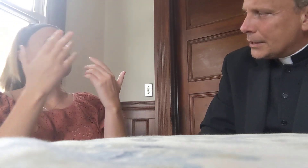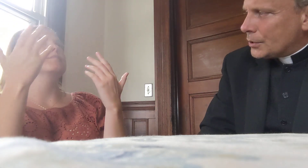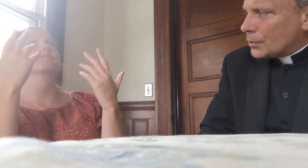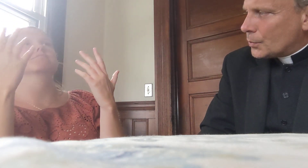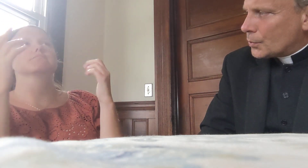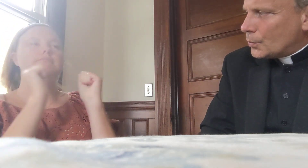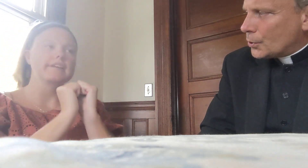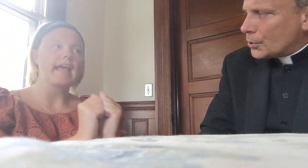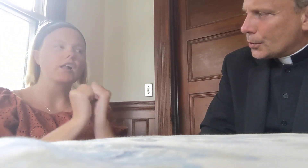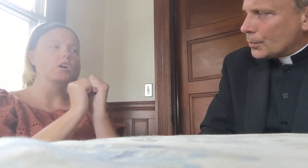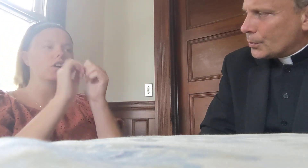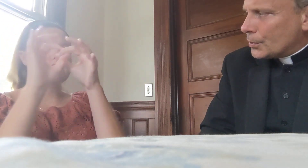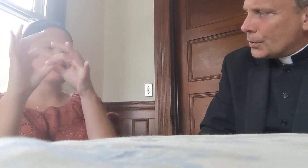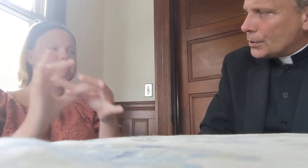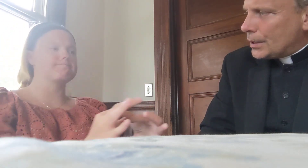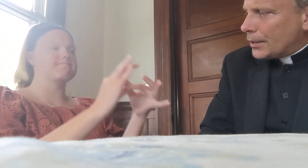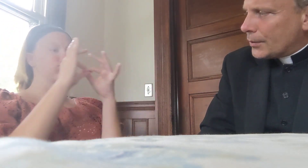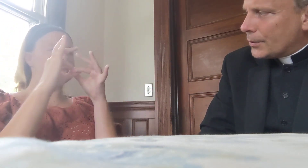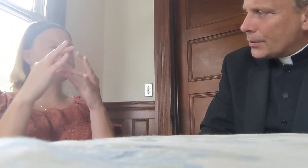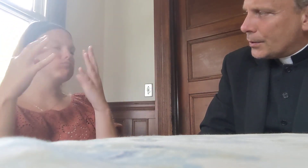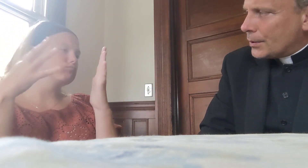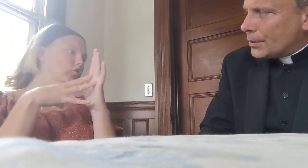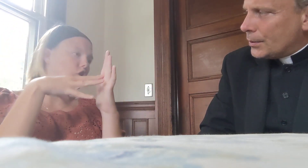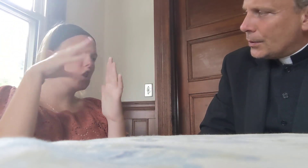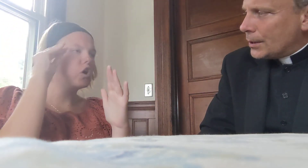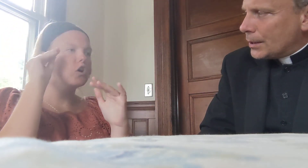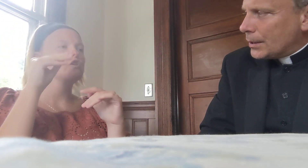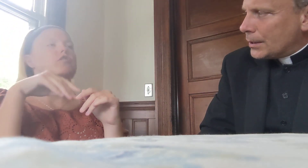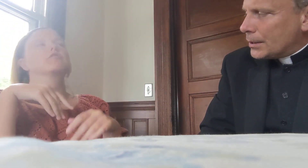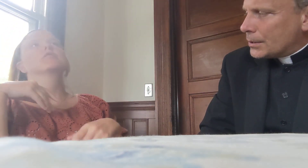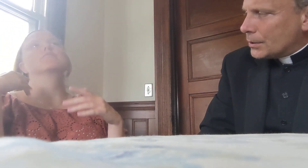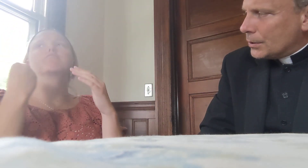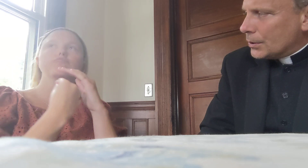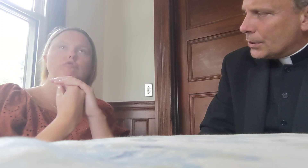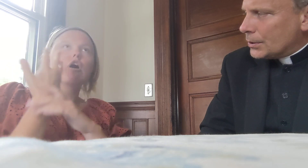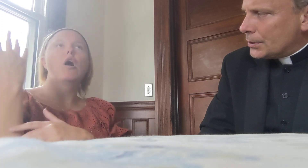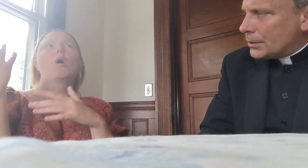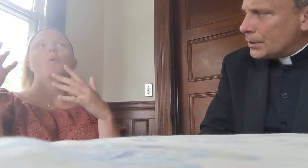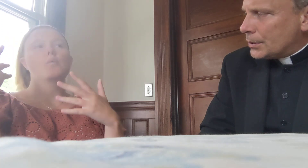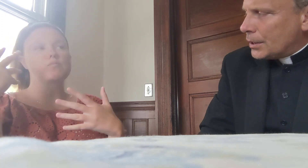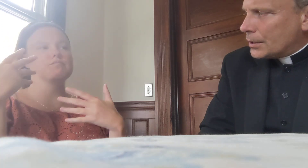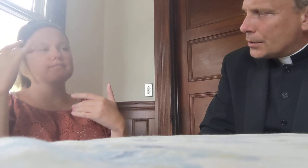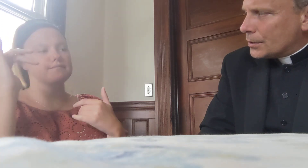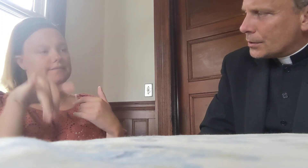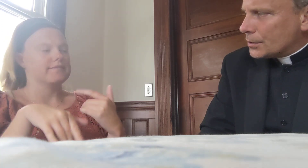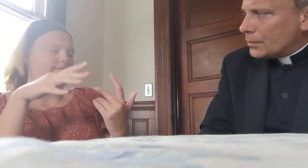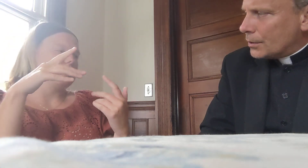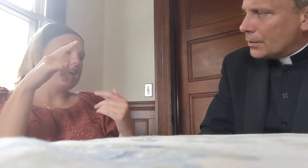to, to worship, together, in unity, to learn, and to, to grow,